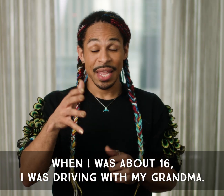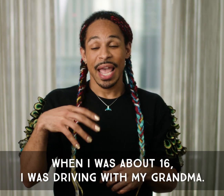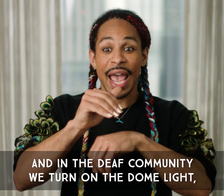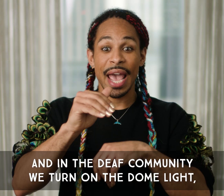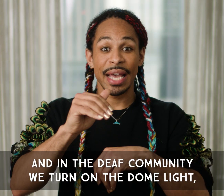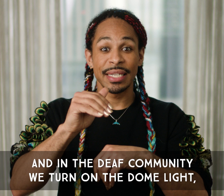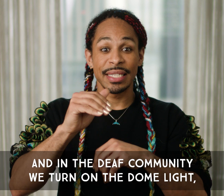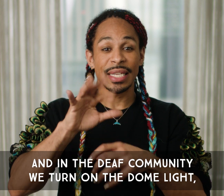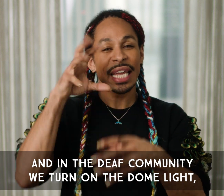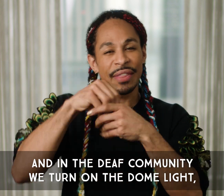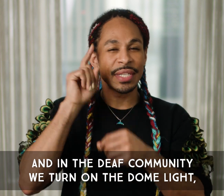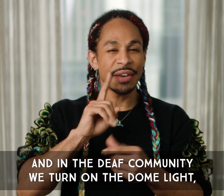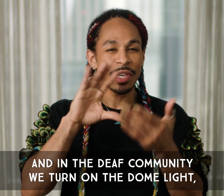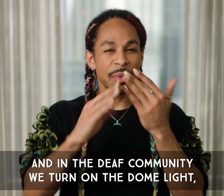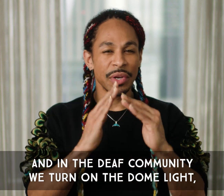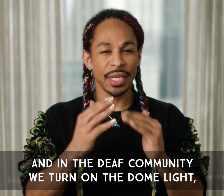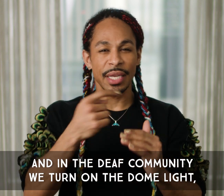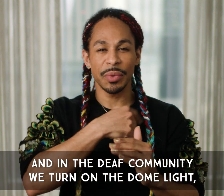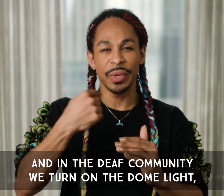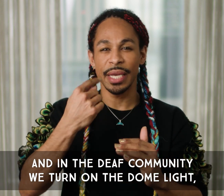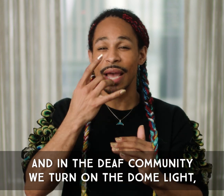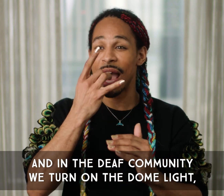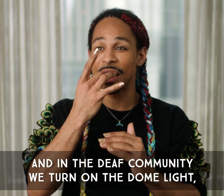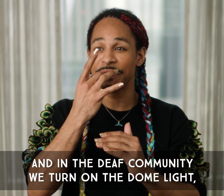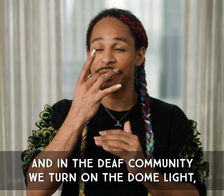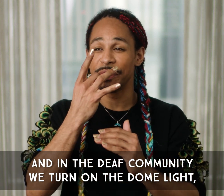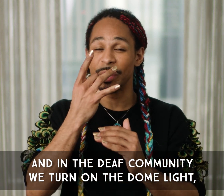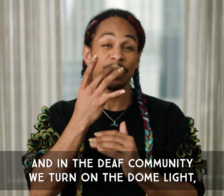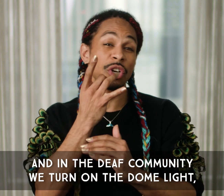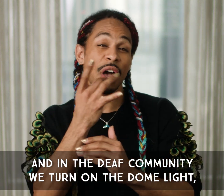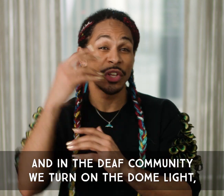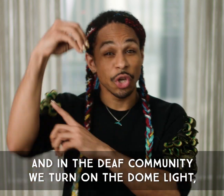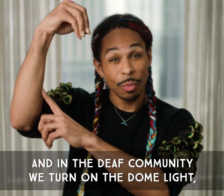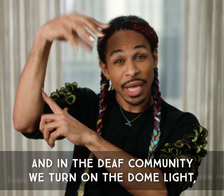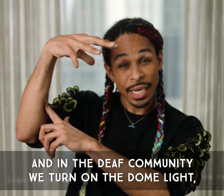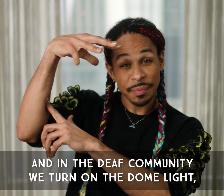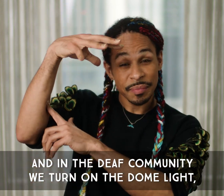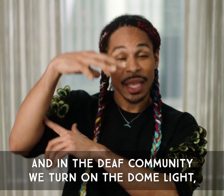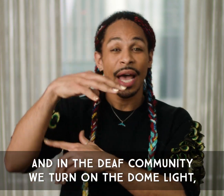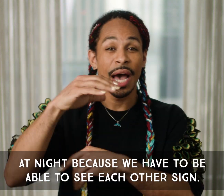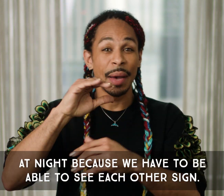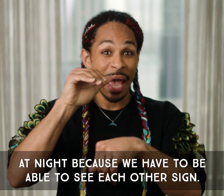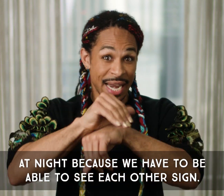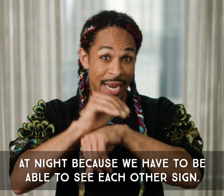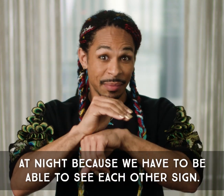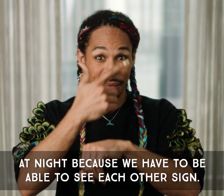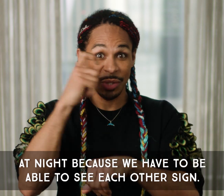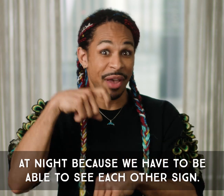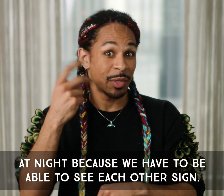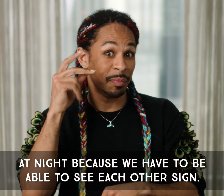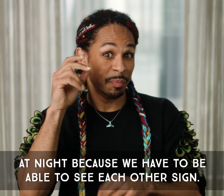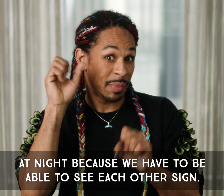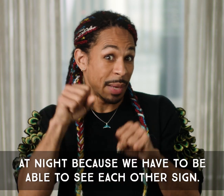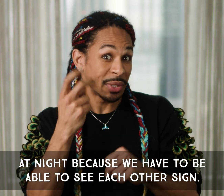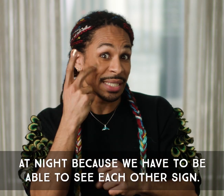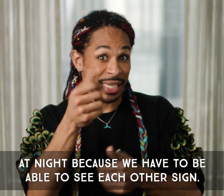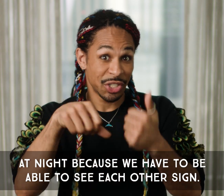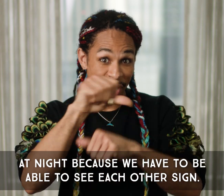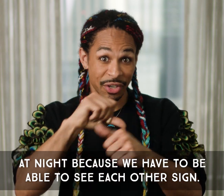and in the deaf community, we turn on the dome light at night because we have to be able to see each other